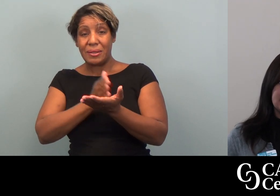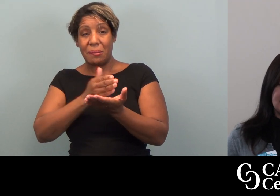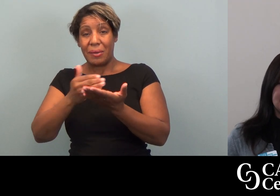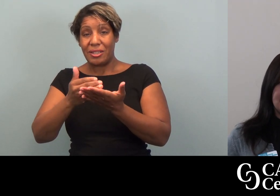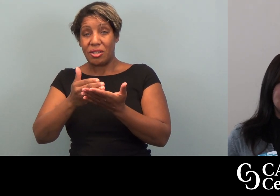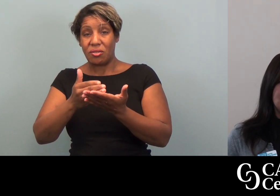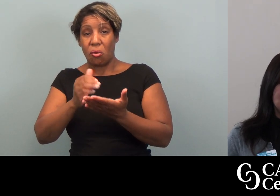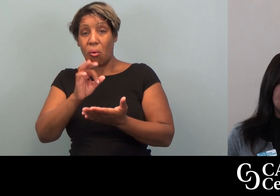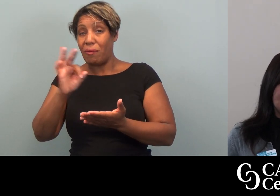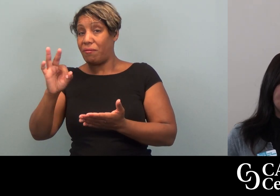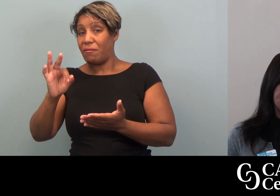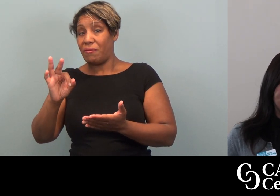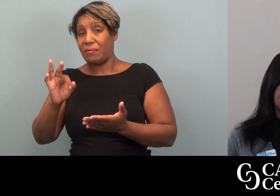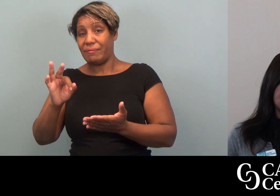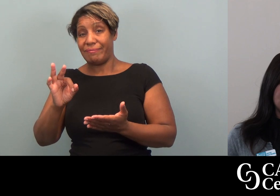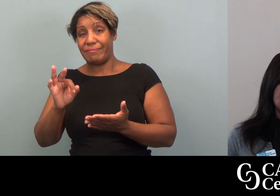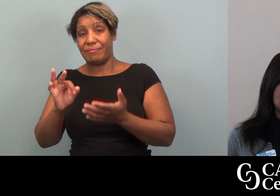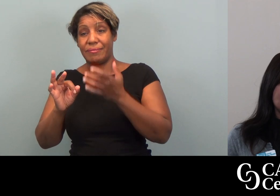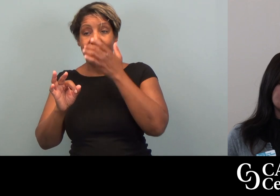completely.